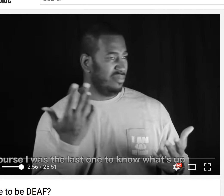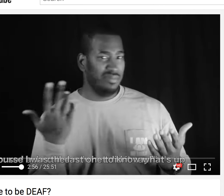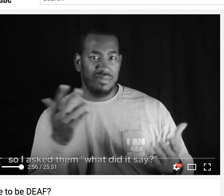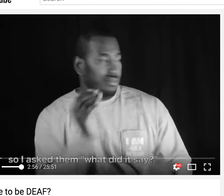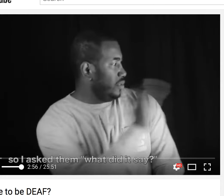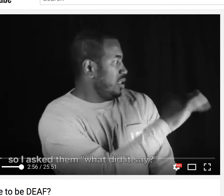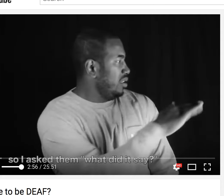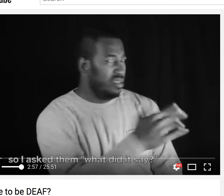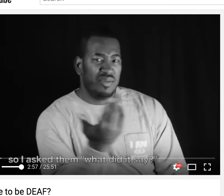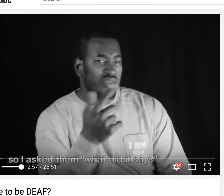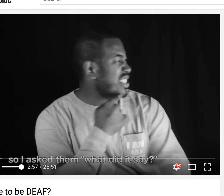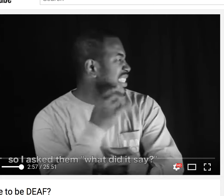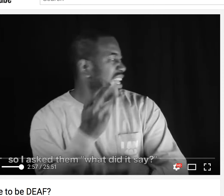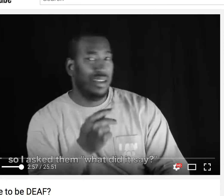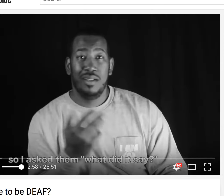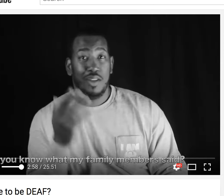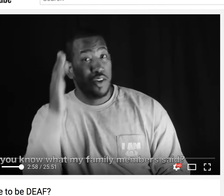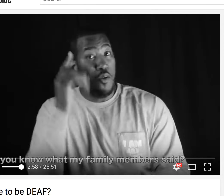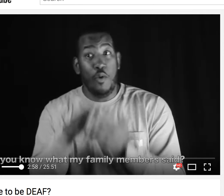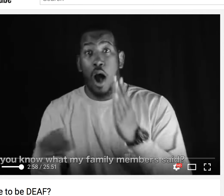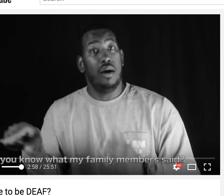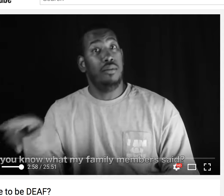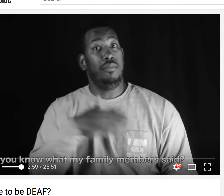I'm always the last person to understand what's going on.